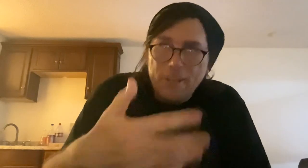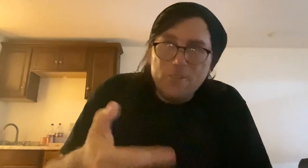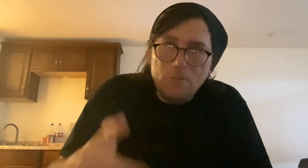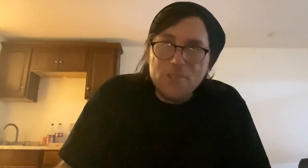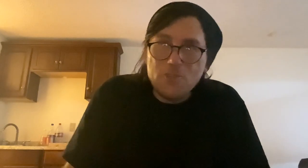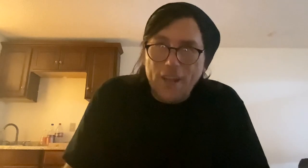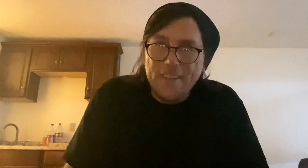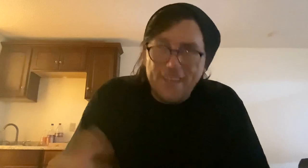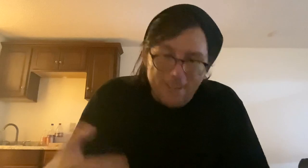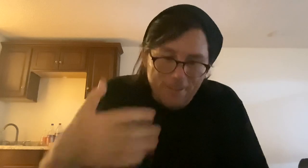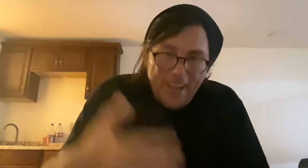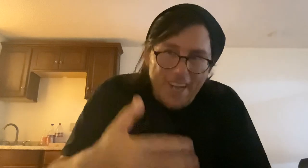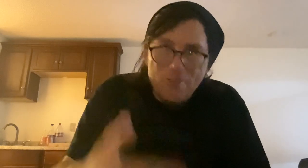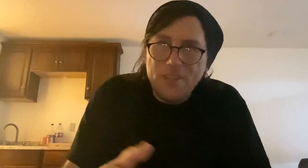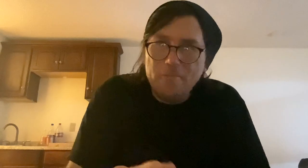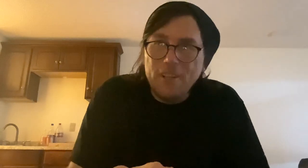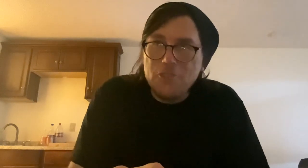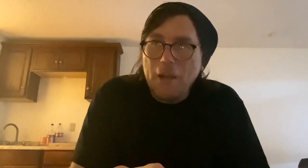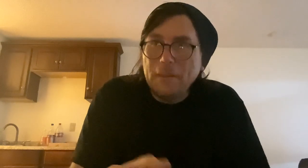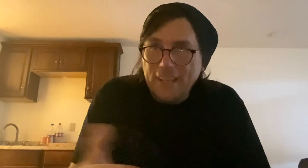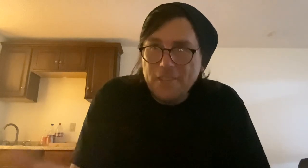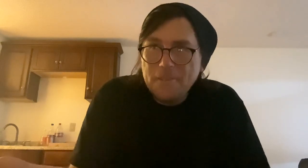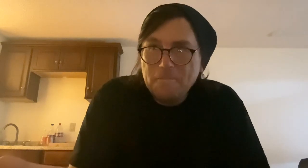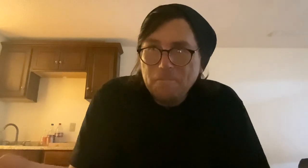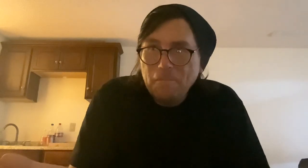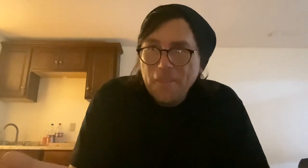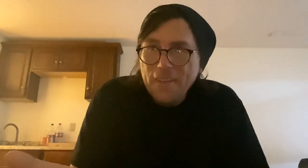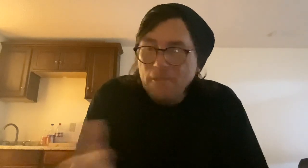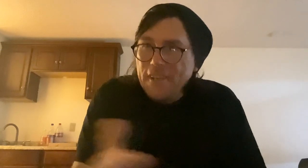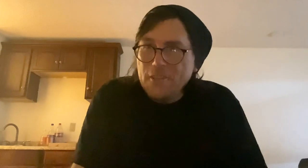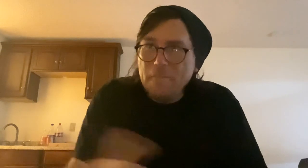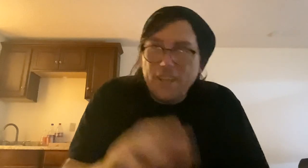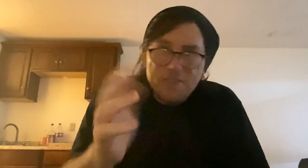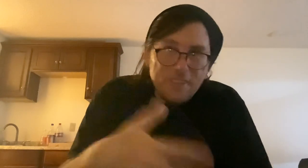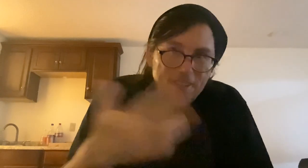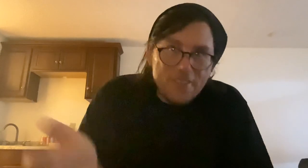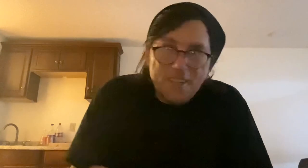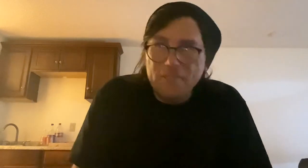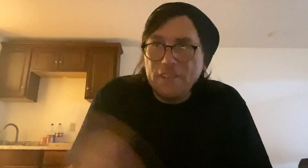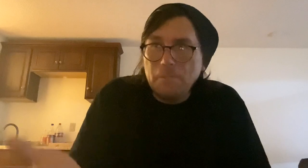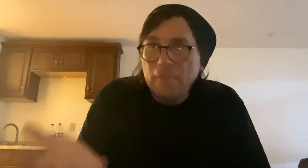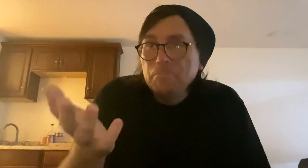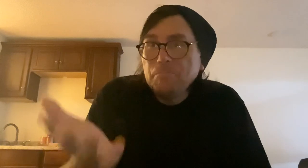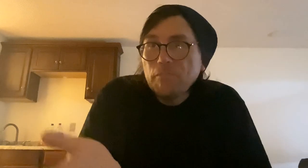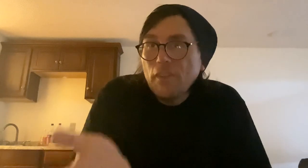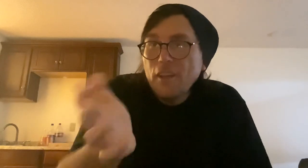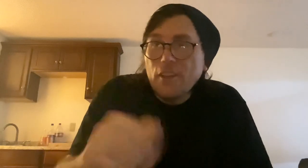did what is, you know, had your stuff all in Japanese, right, in Japanese, including the sound effects. But you